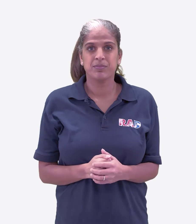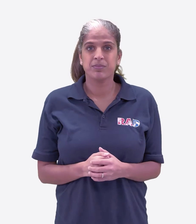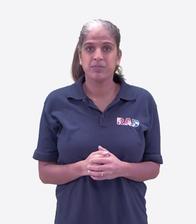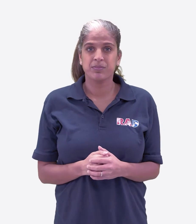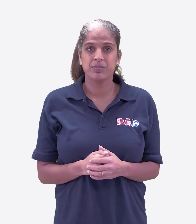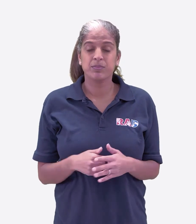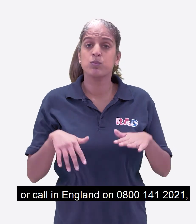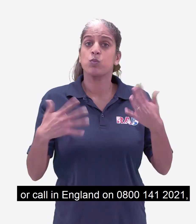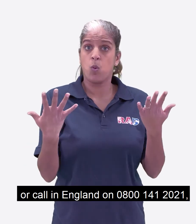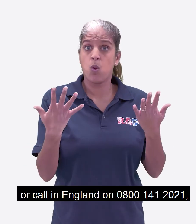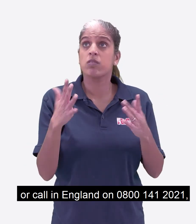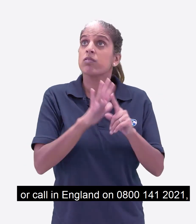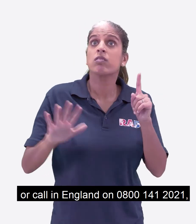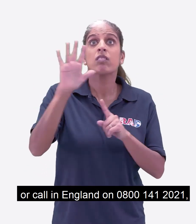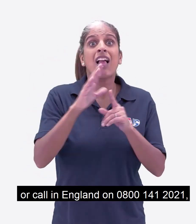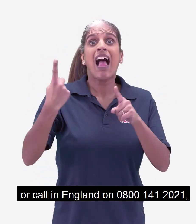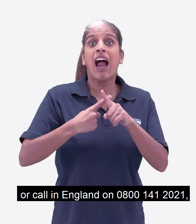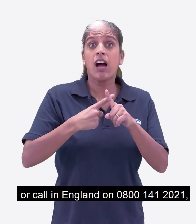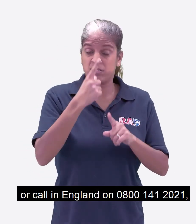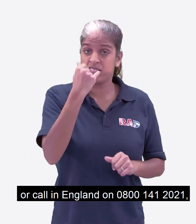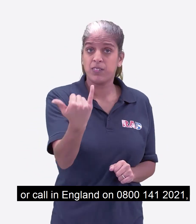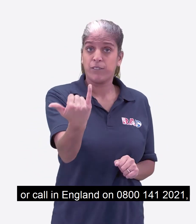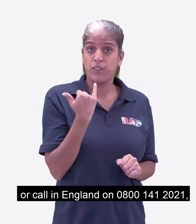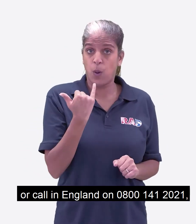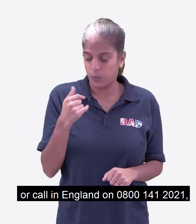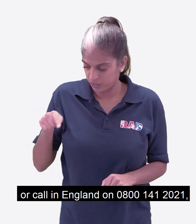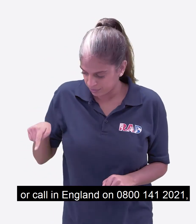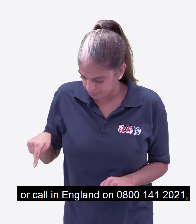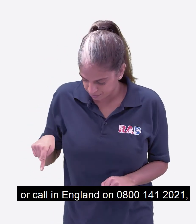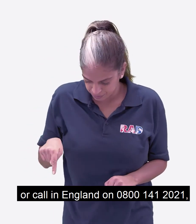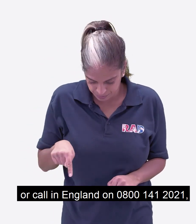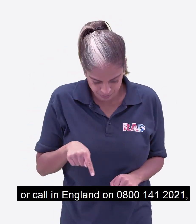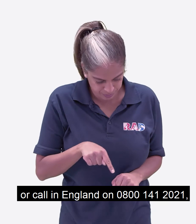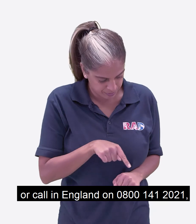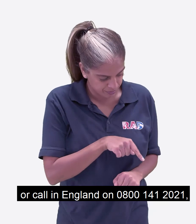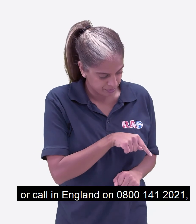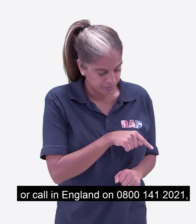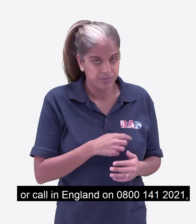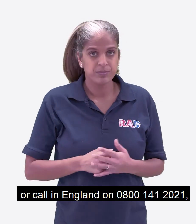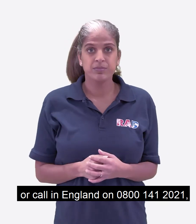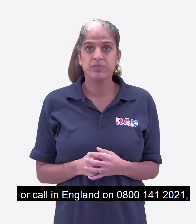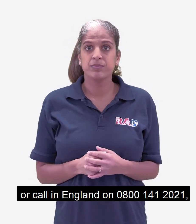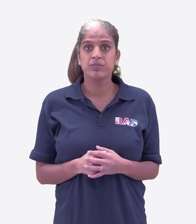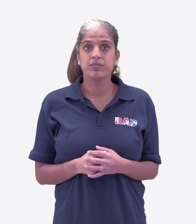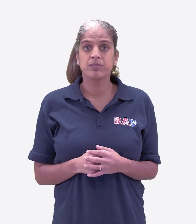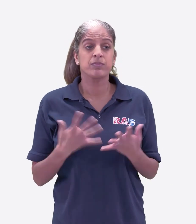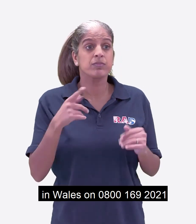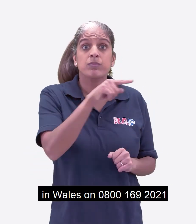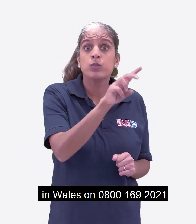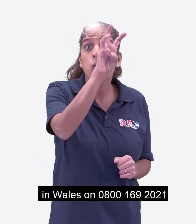Or call in England on 0800 141 2021 In Wales